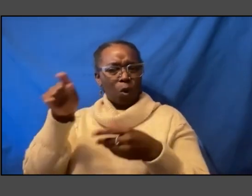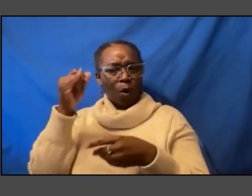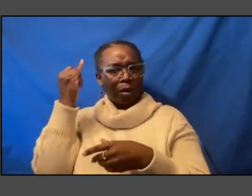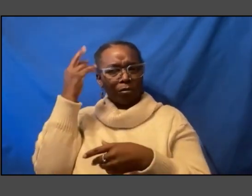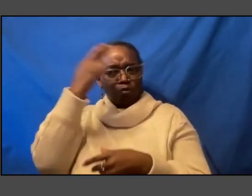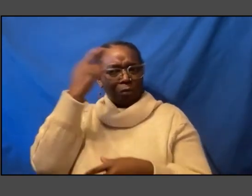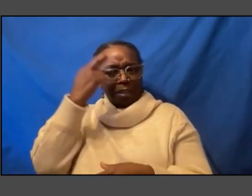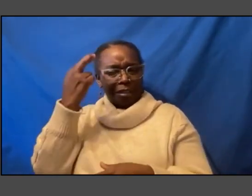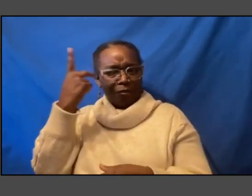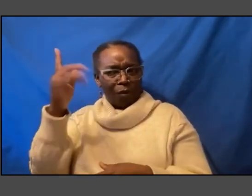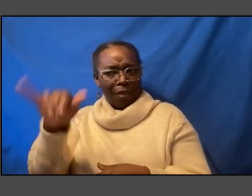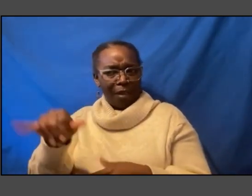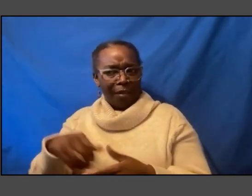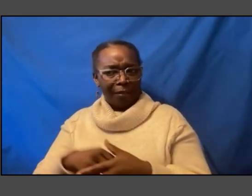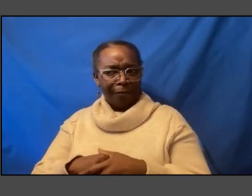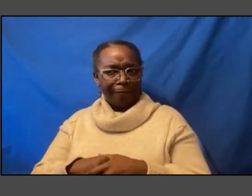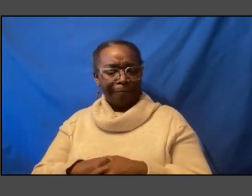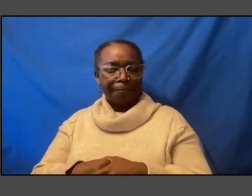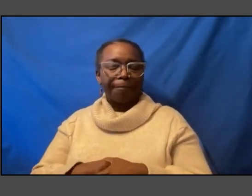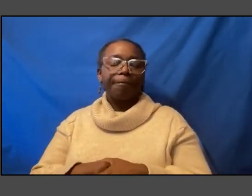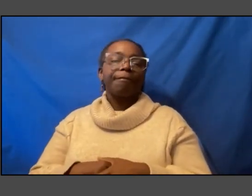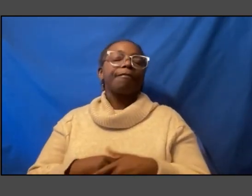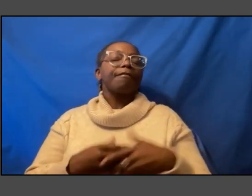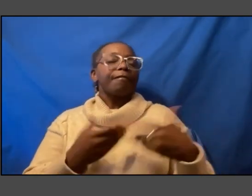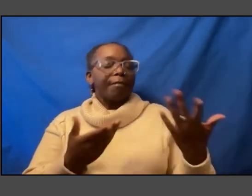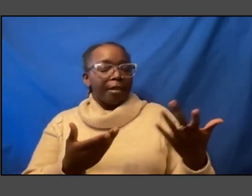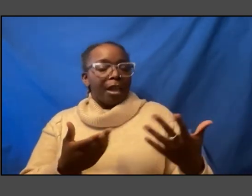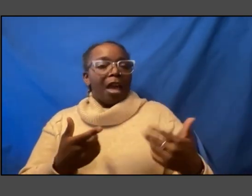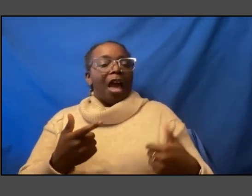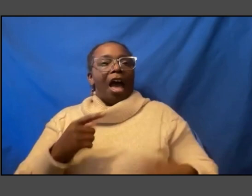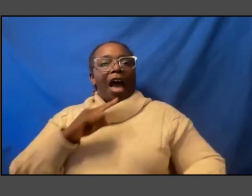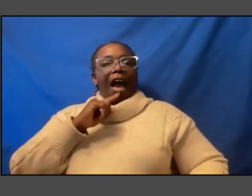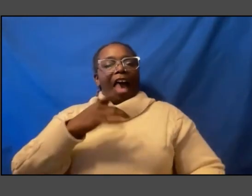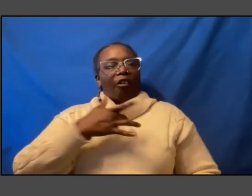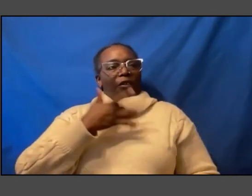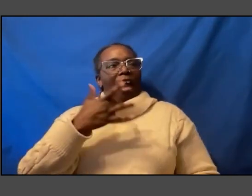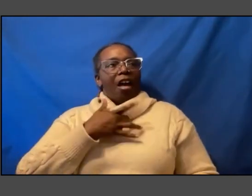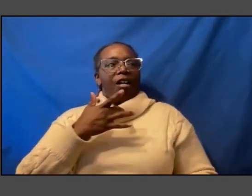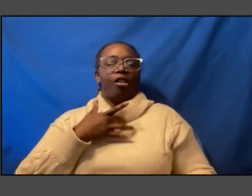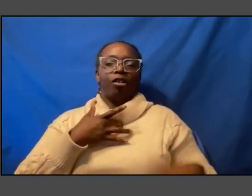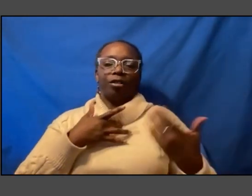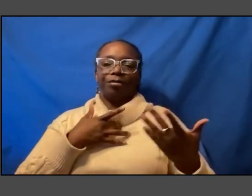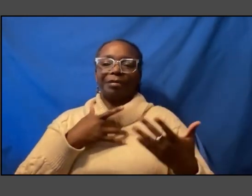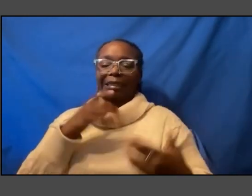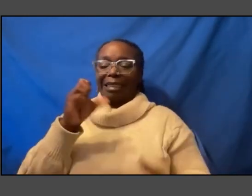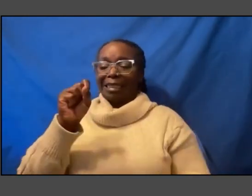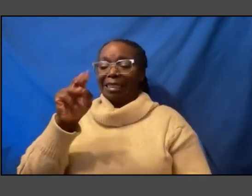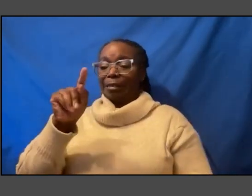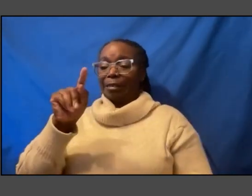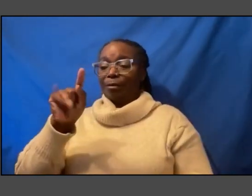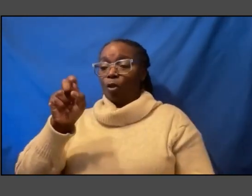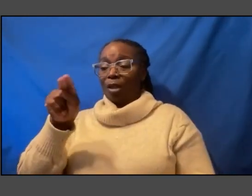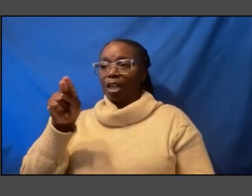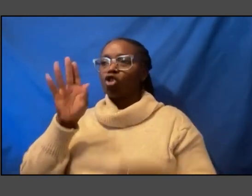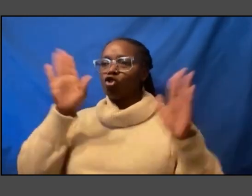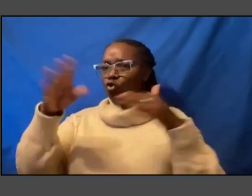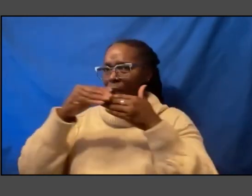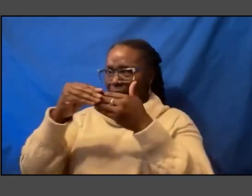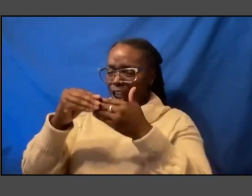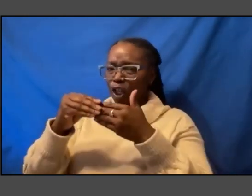you know i've really felt that in some ways the smithsonian is a great leader a great scholarship great collections but